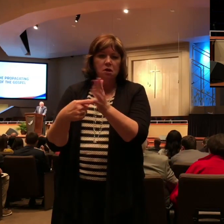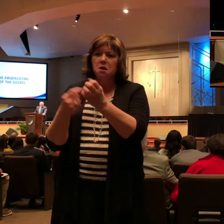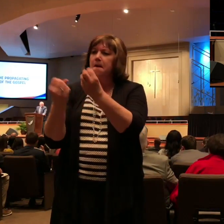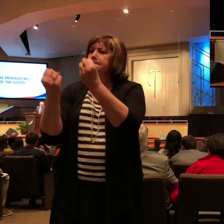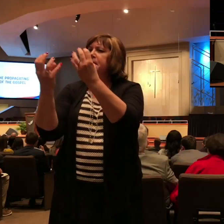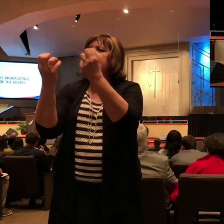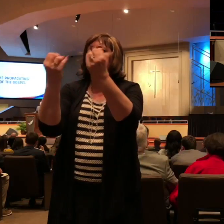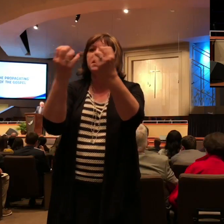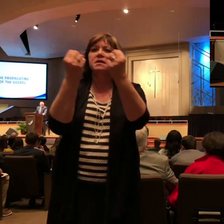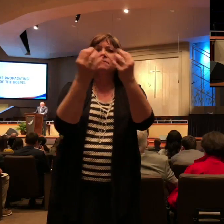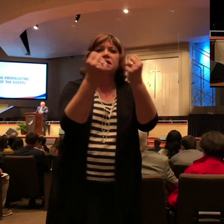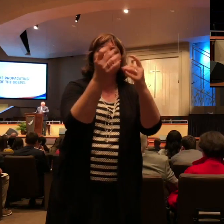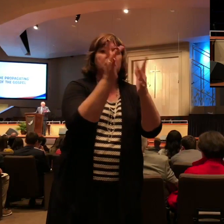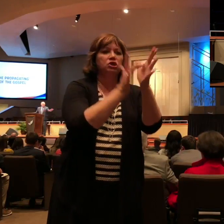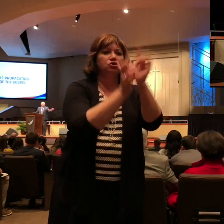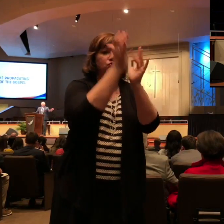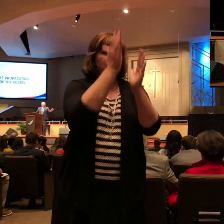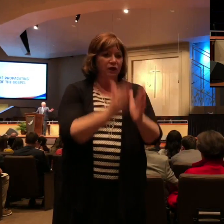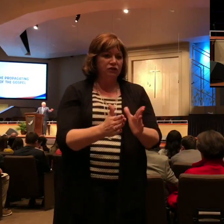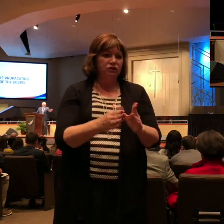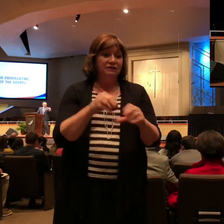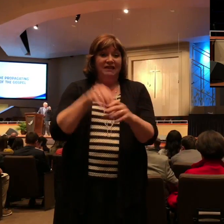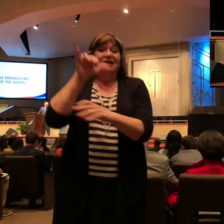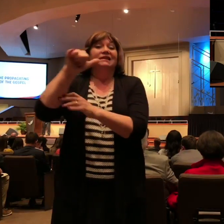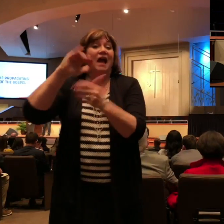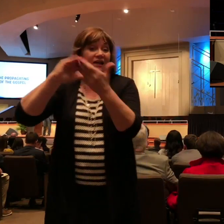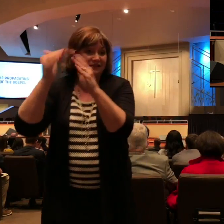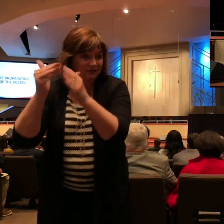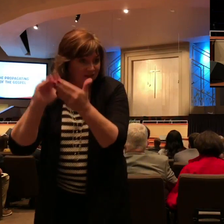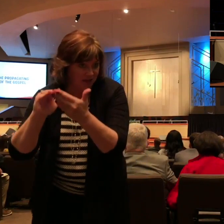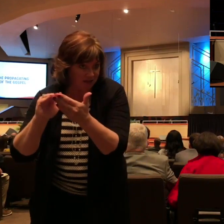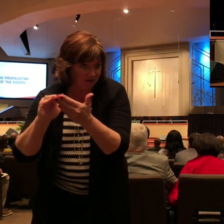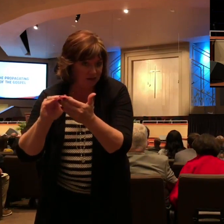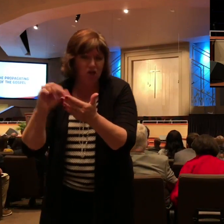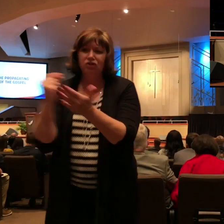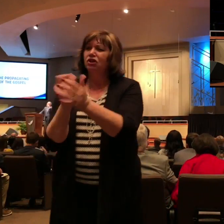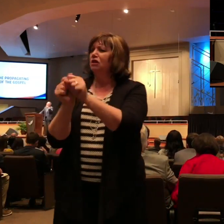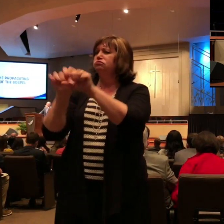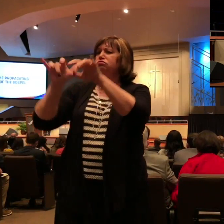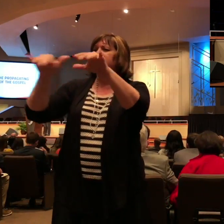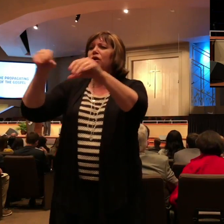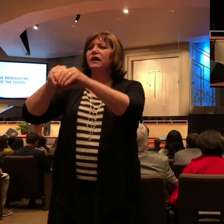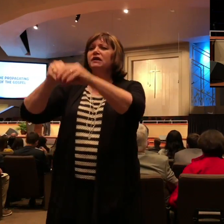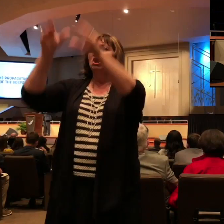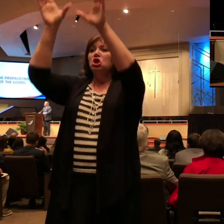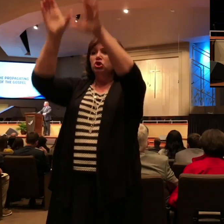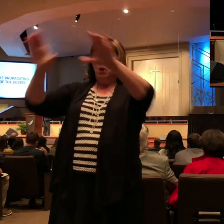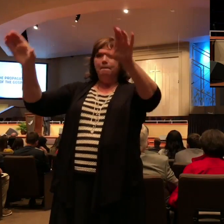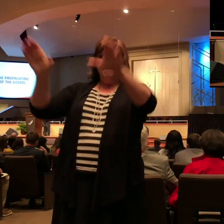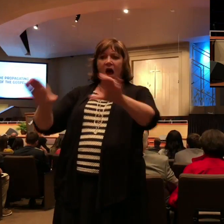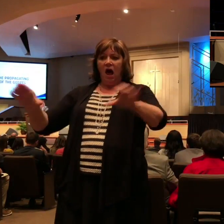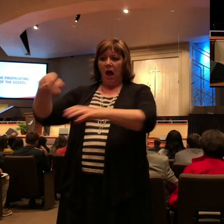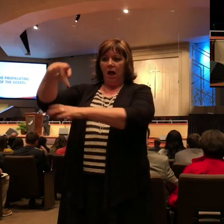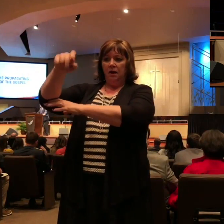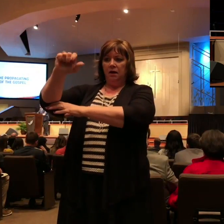less than five years, the gospel going everywhere, into the palace and into all other places. Why?